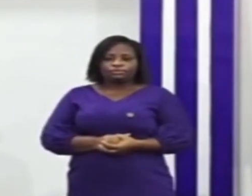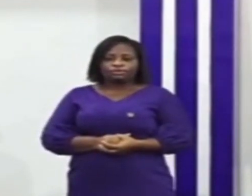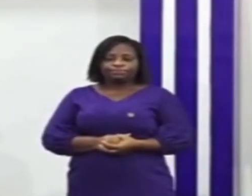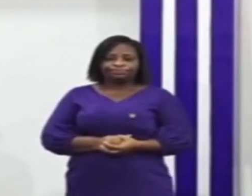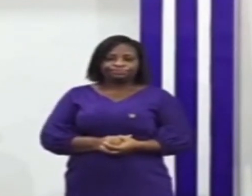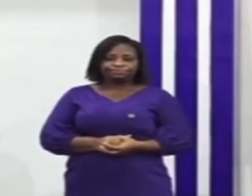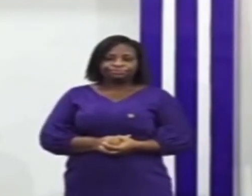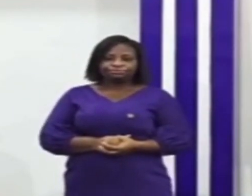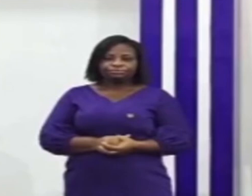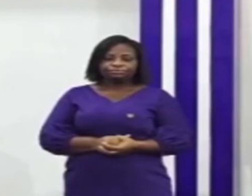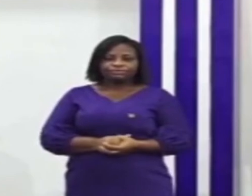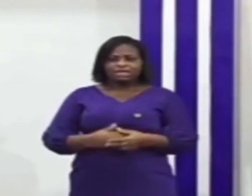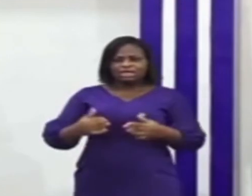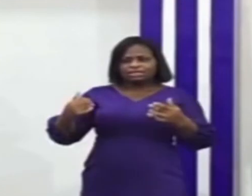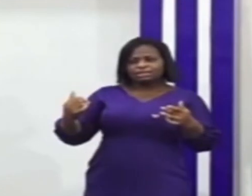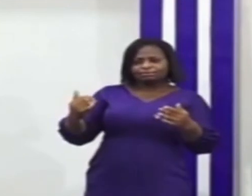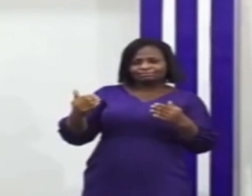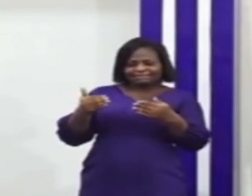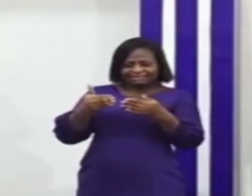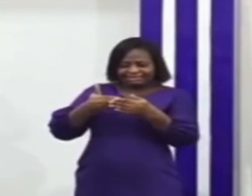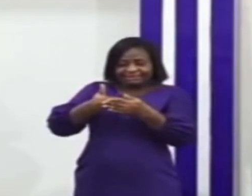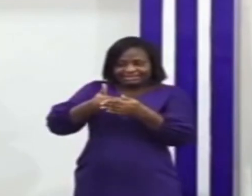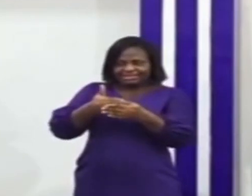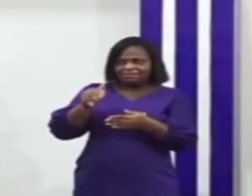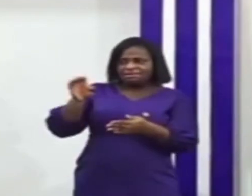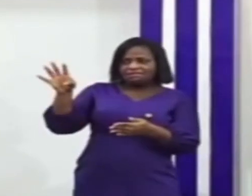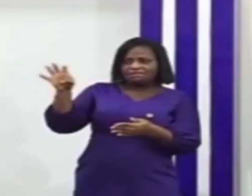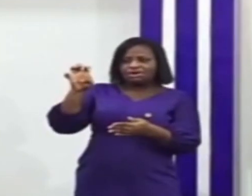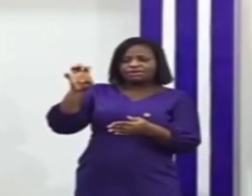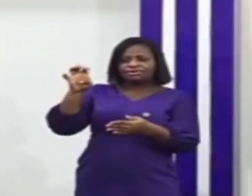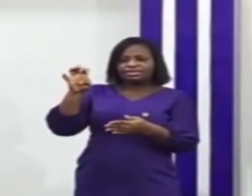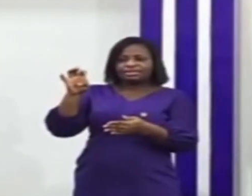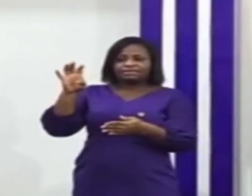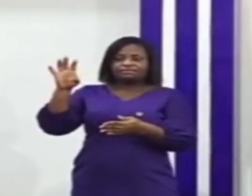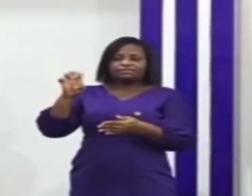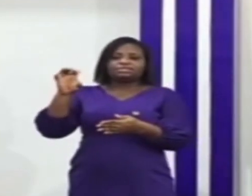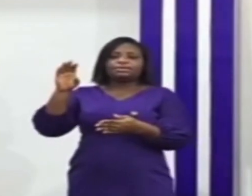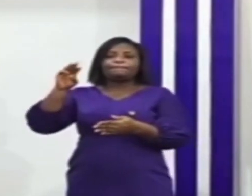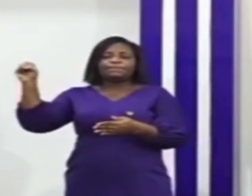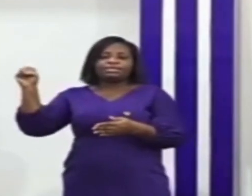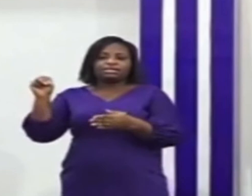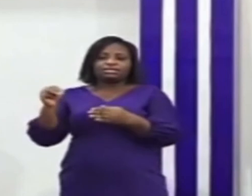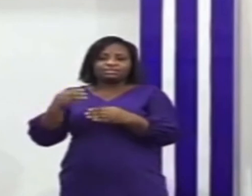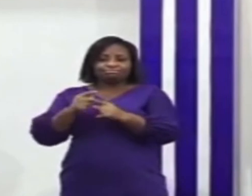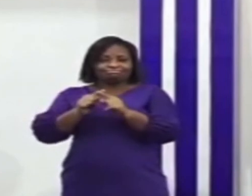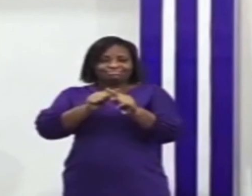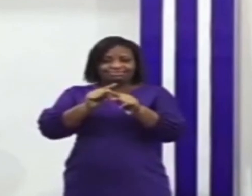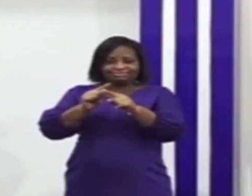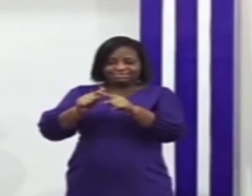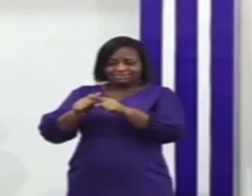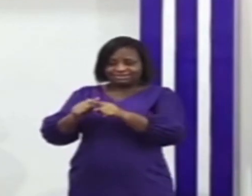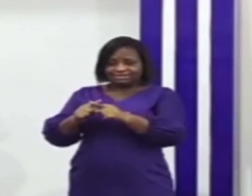the approximate 740 million is difference between the total claims received and the value of